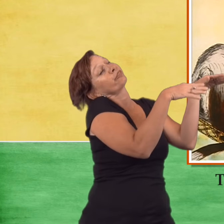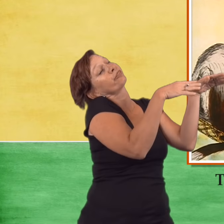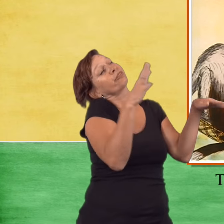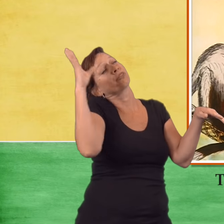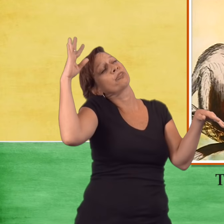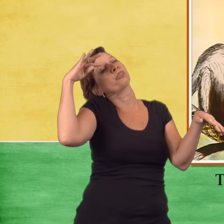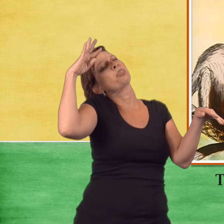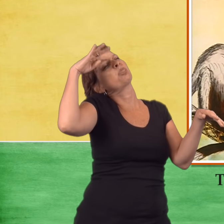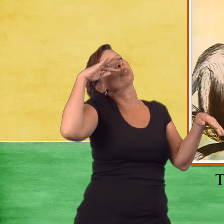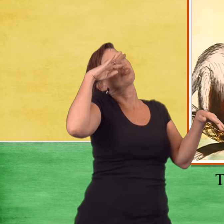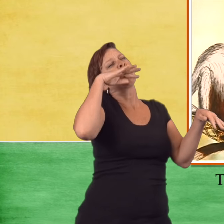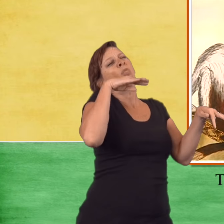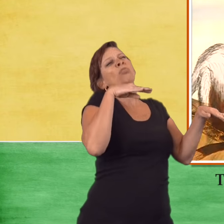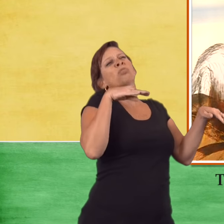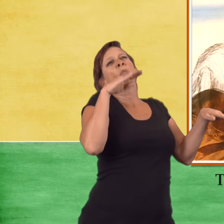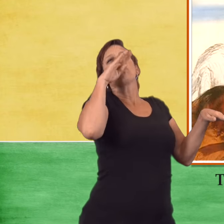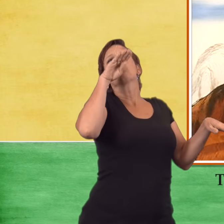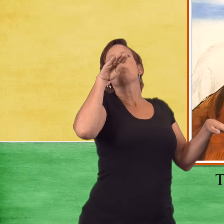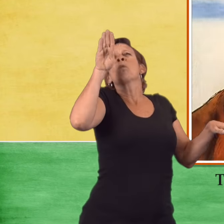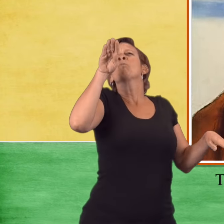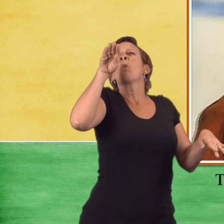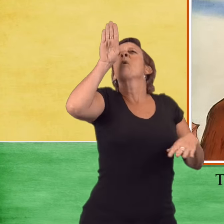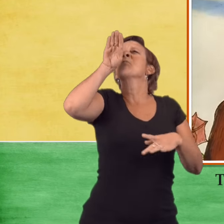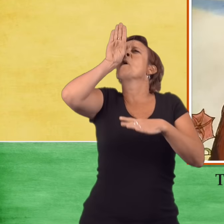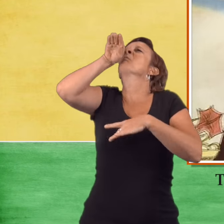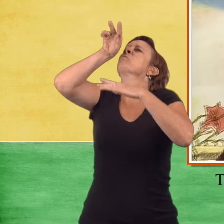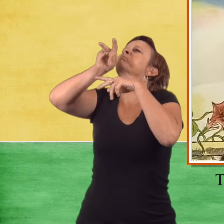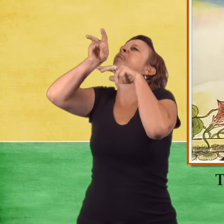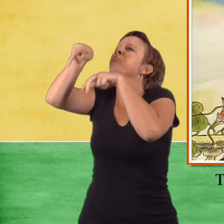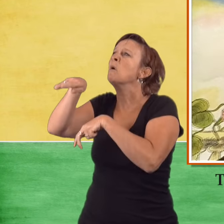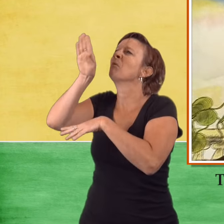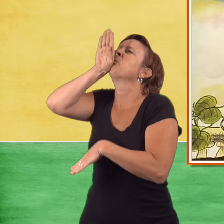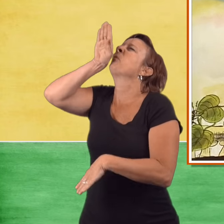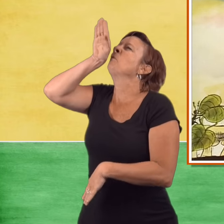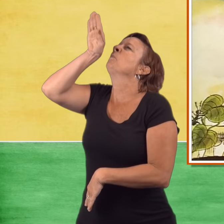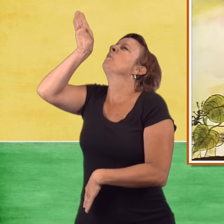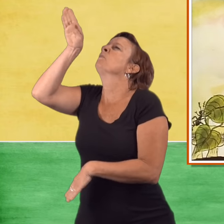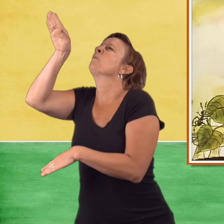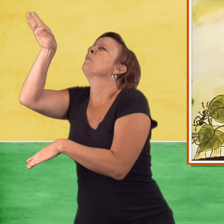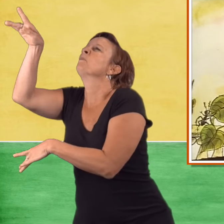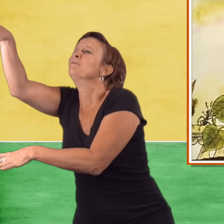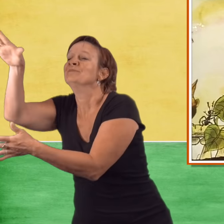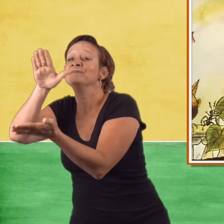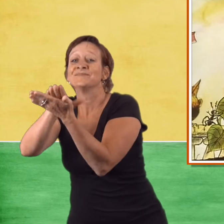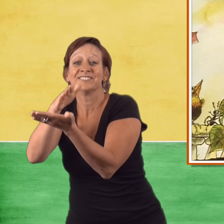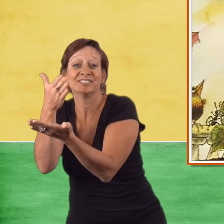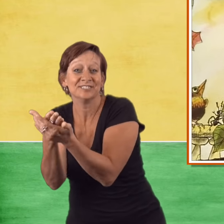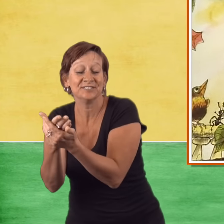The dog got up from the sunny back porch and came into the kitchen.